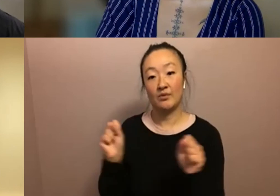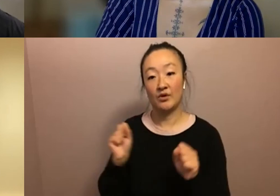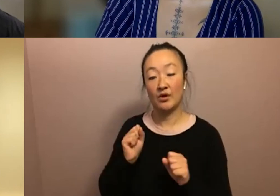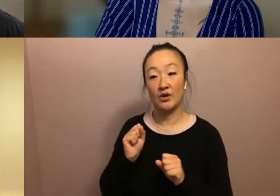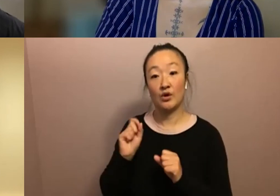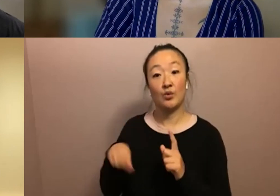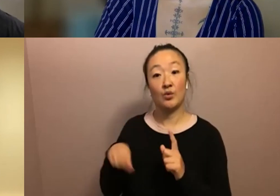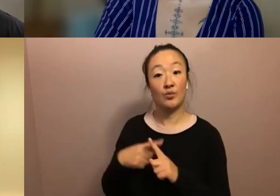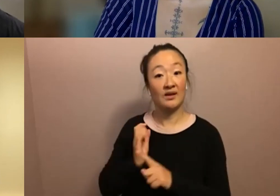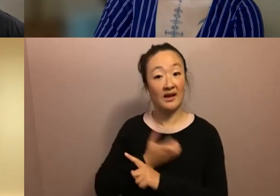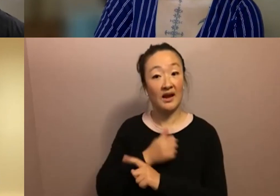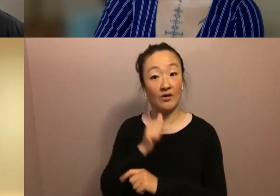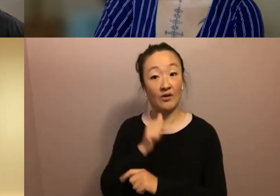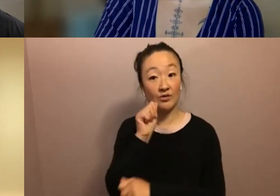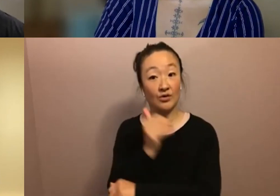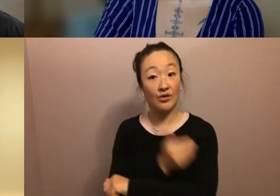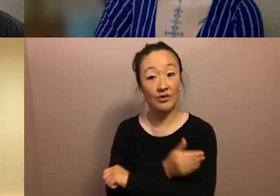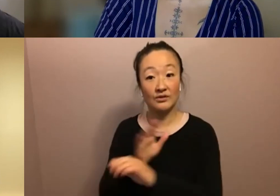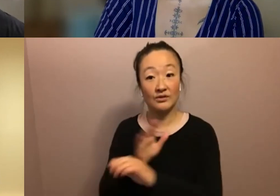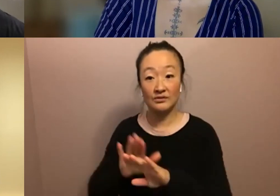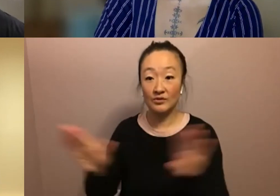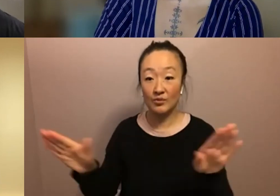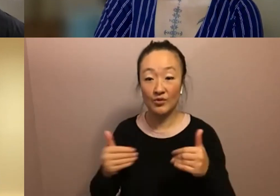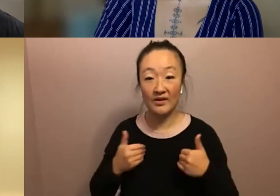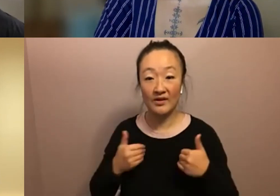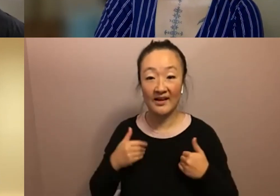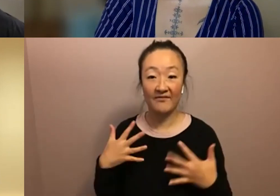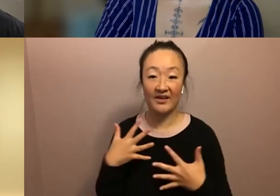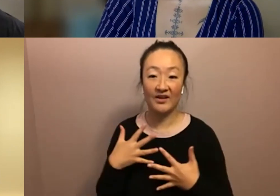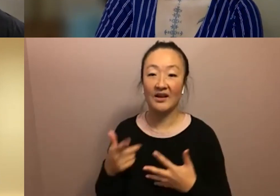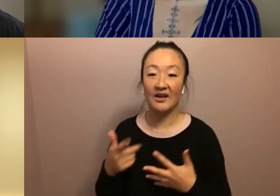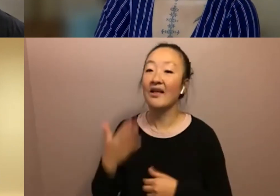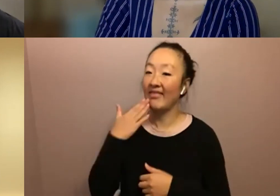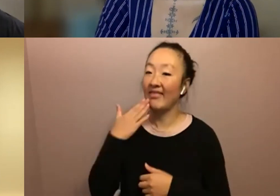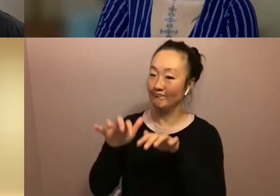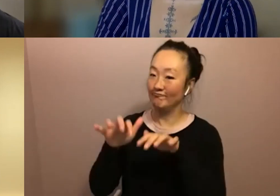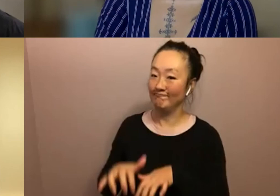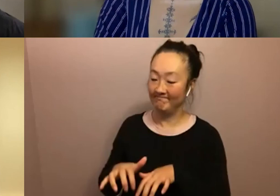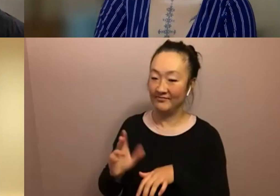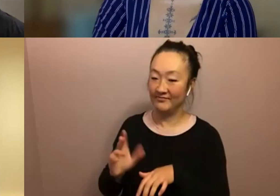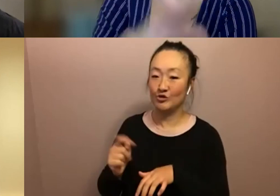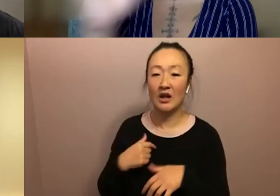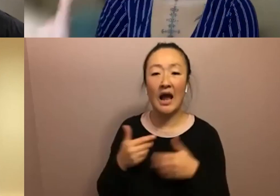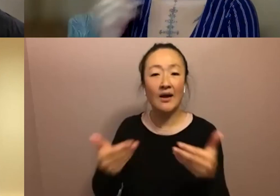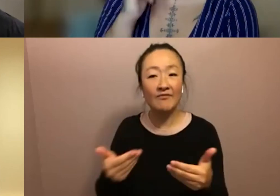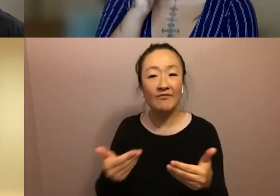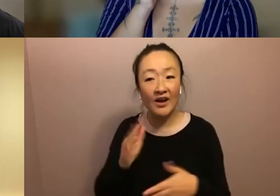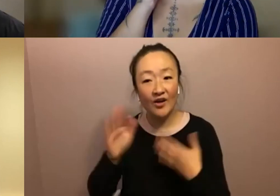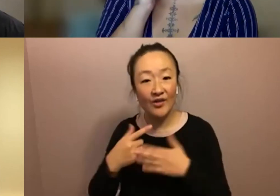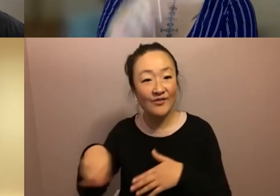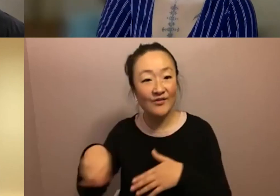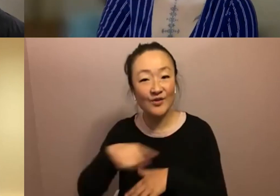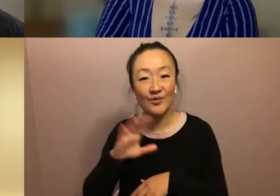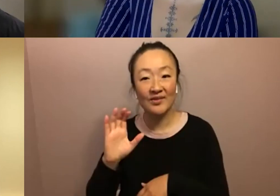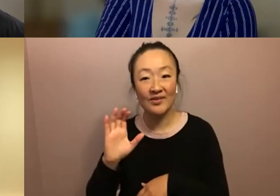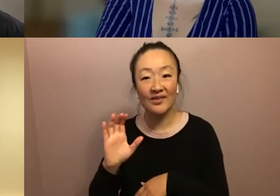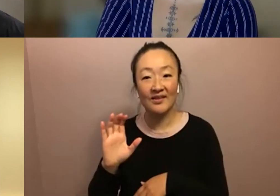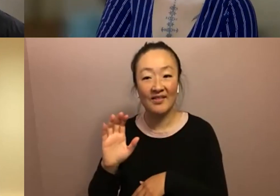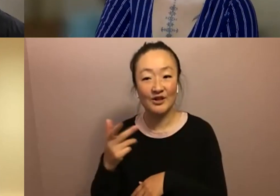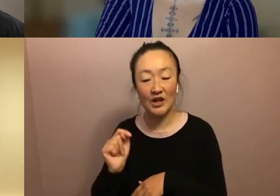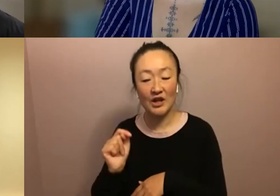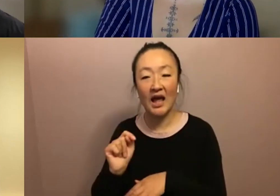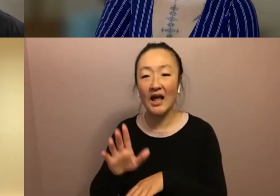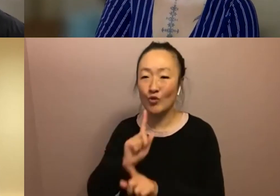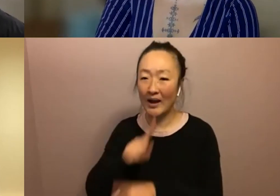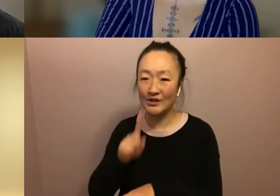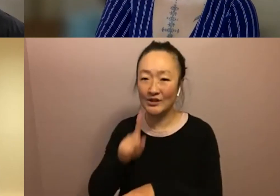you also for dropping that in the chat i invite everyone on the on the call to answer that for yourselves to